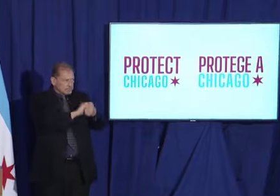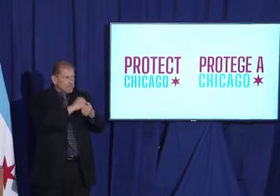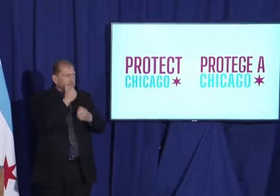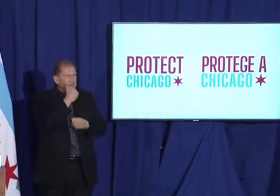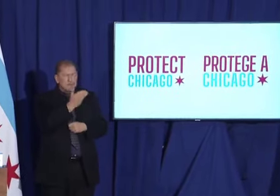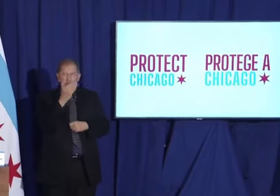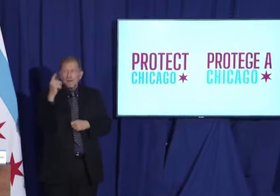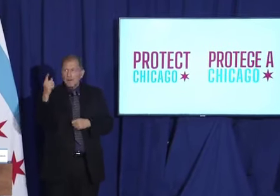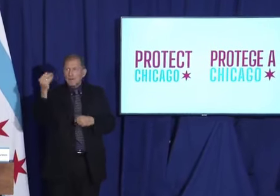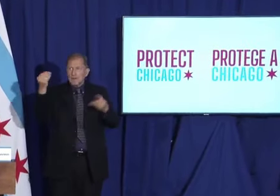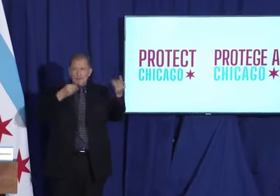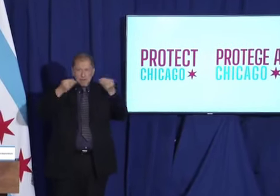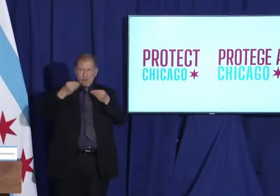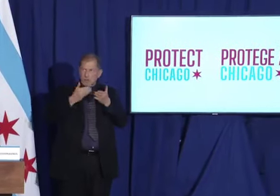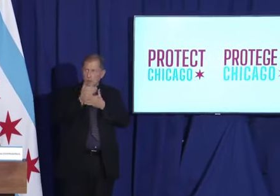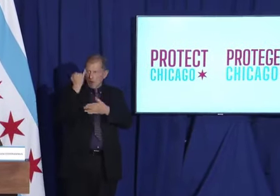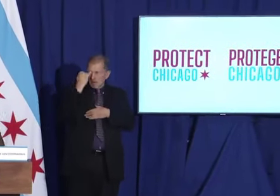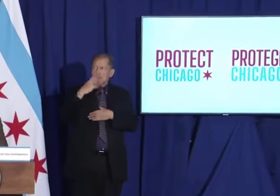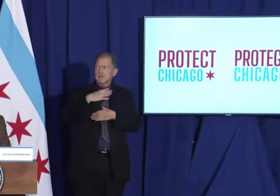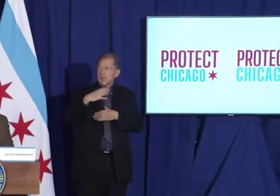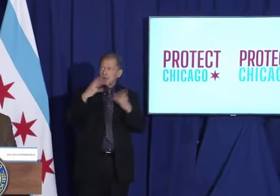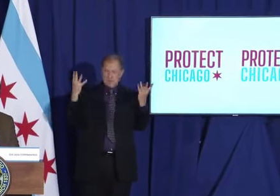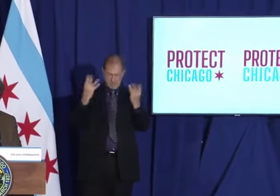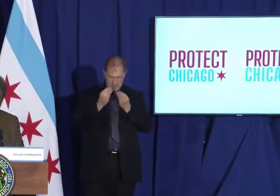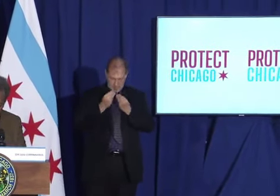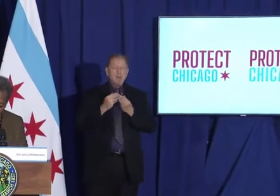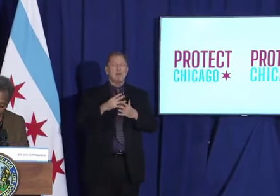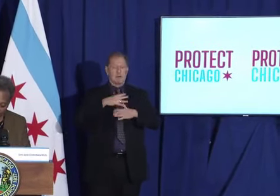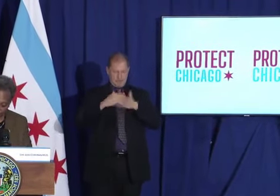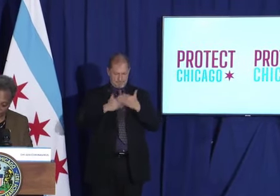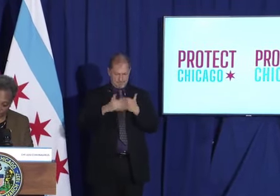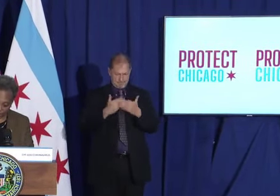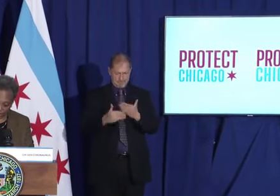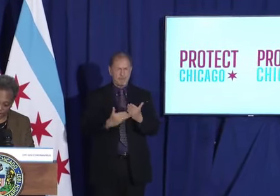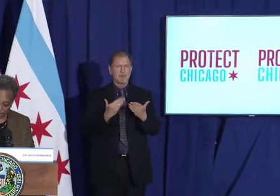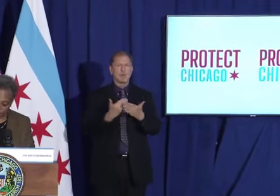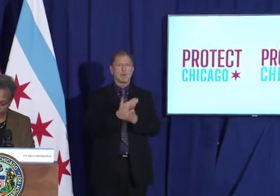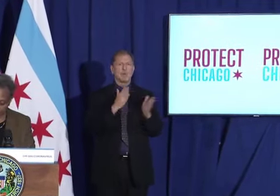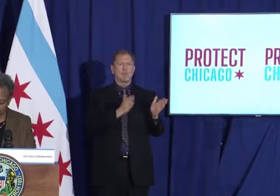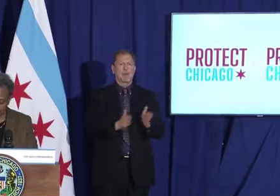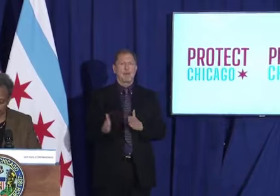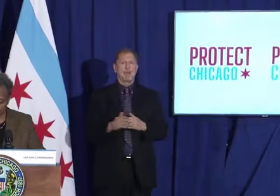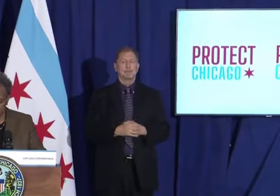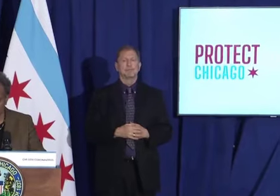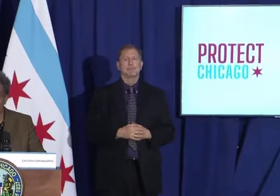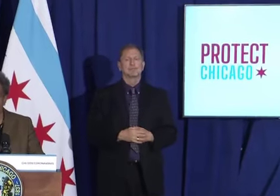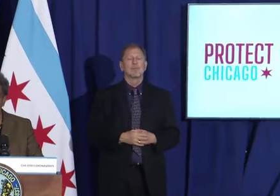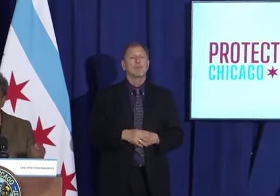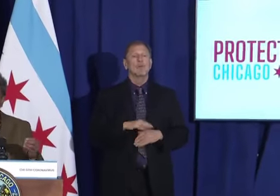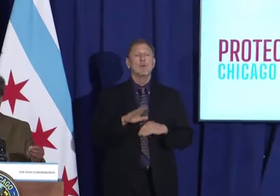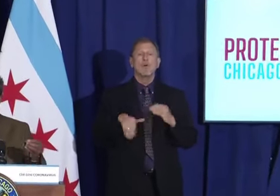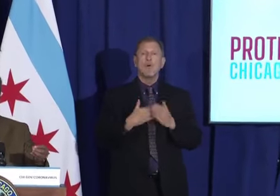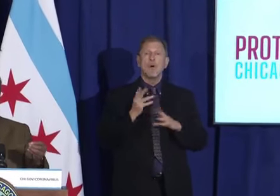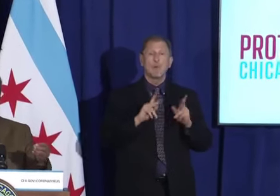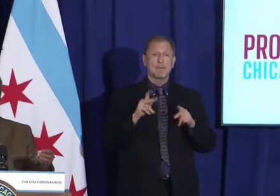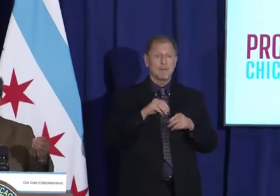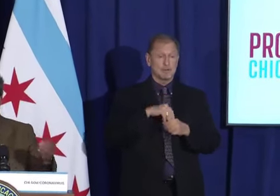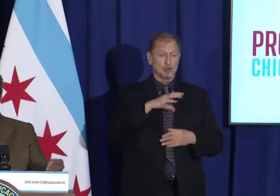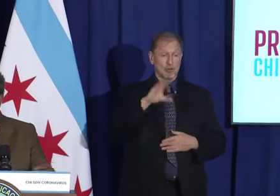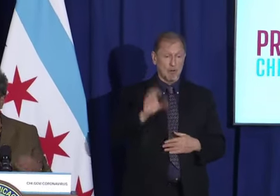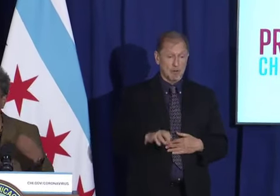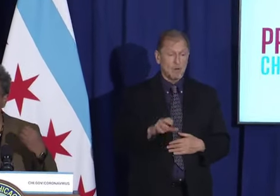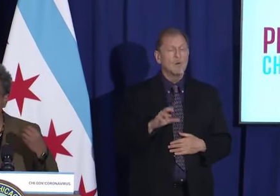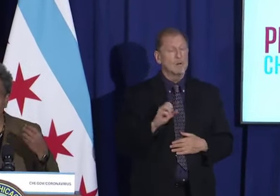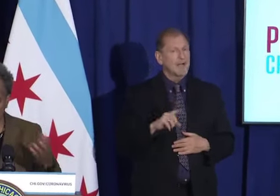that you've given us into action. Finally, all Chicagoans can expect to see this new campaign